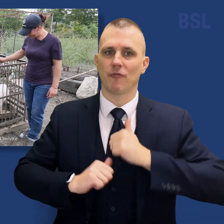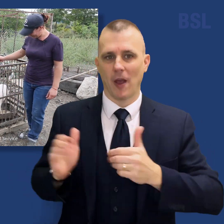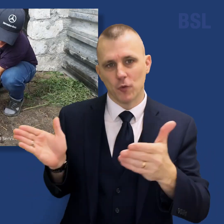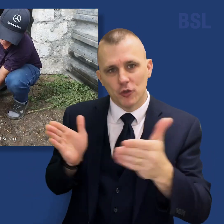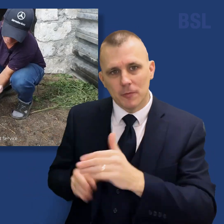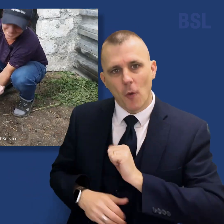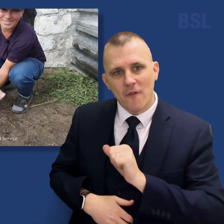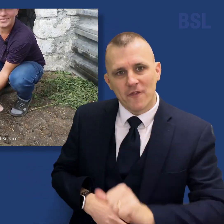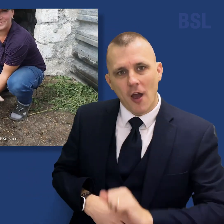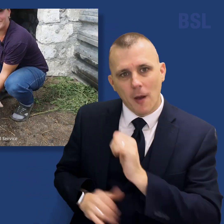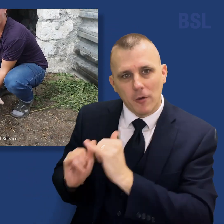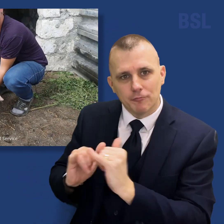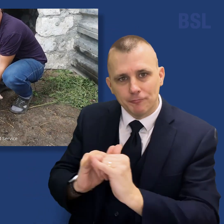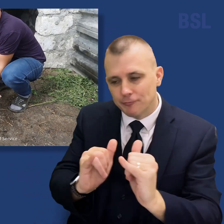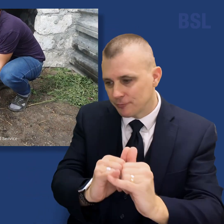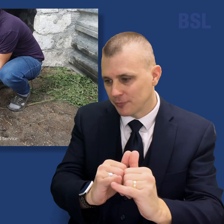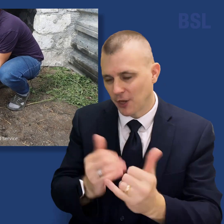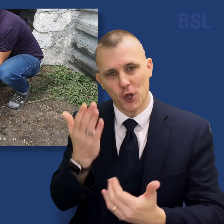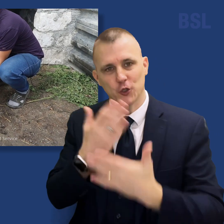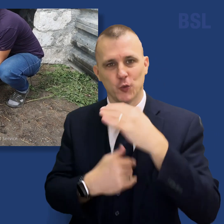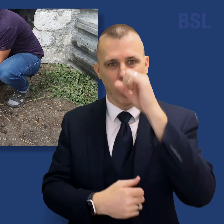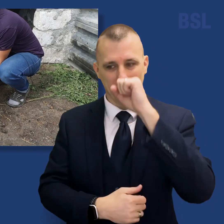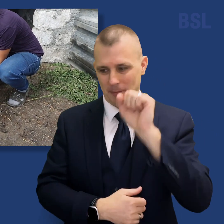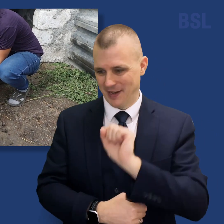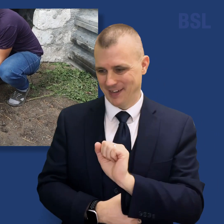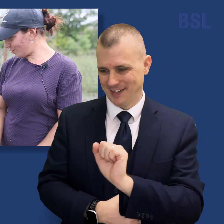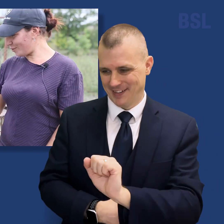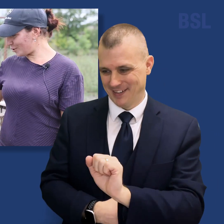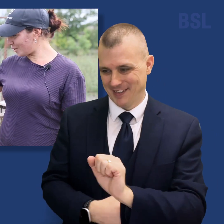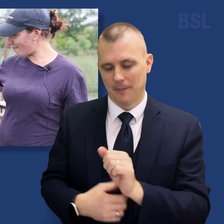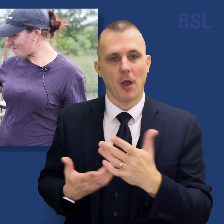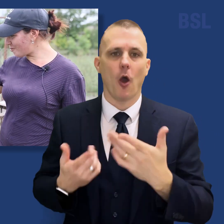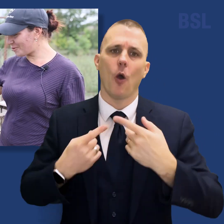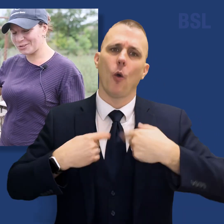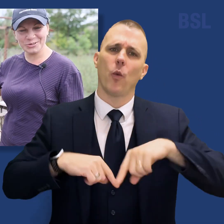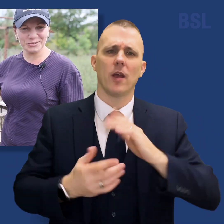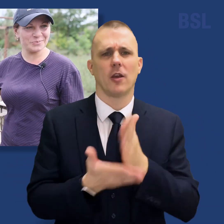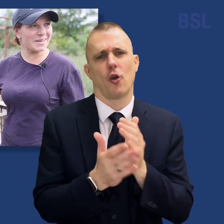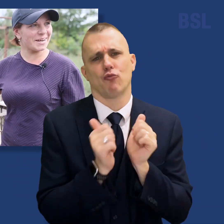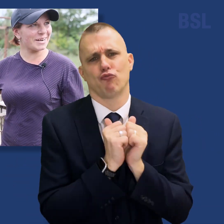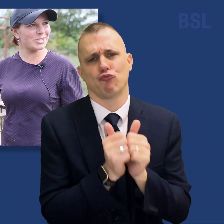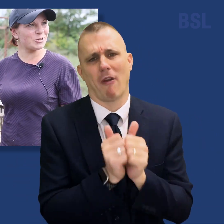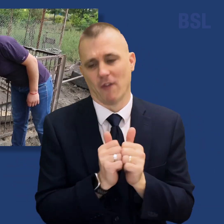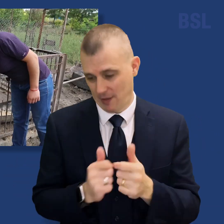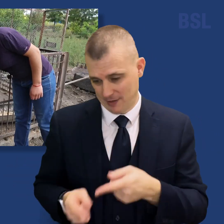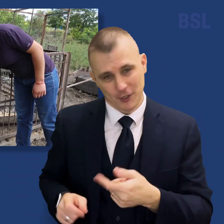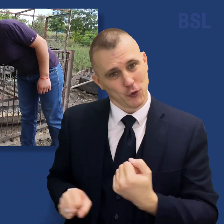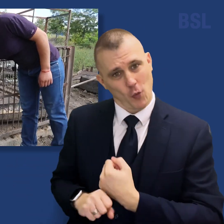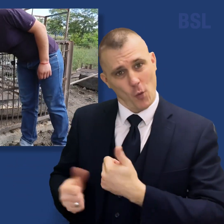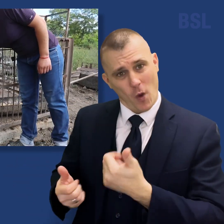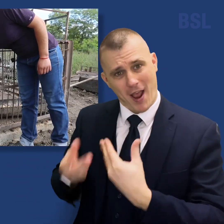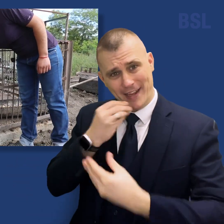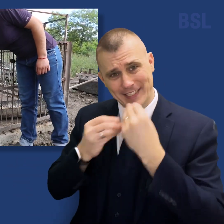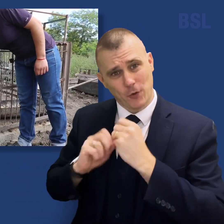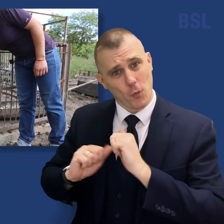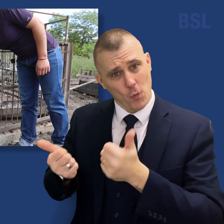her small farm, in particular, her new pig. We are grateful he is doing well, eating well.